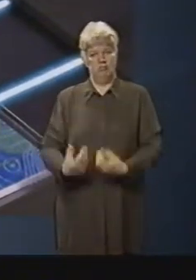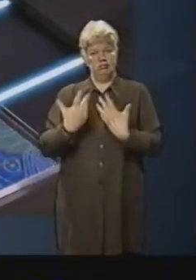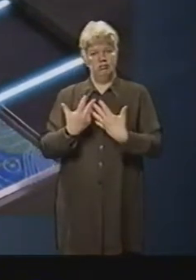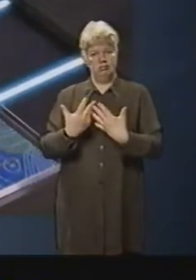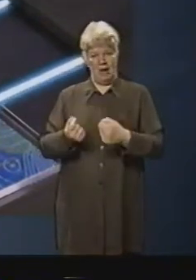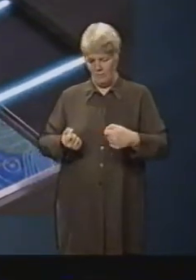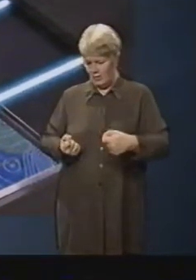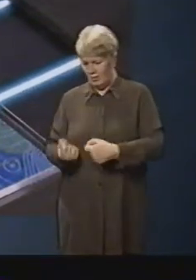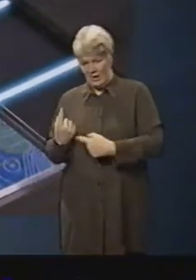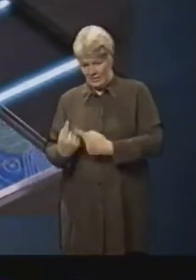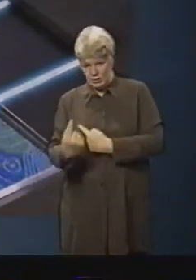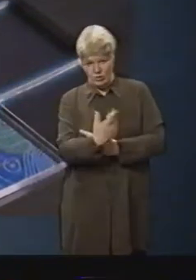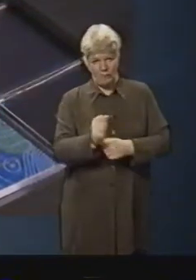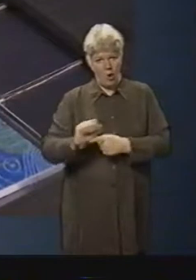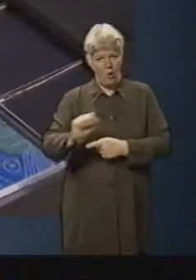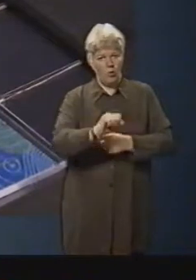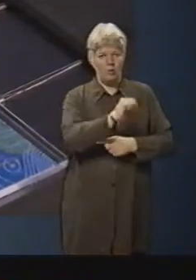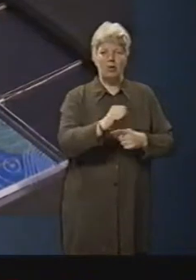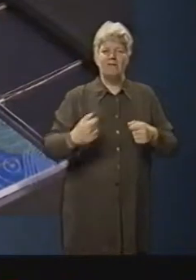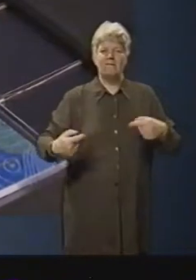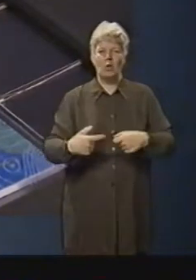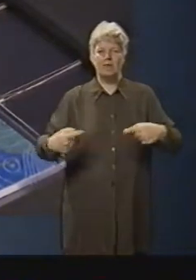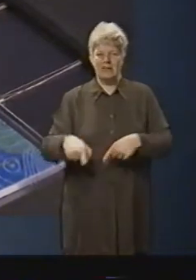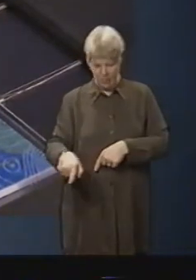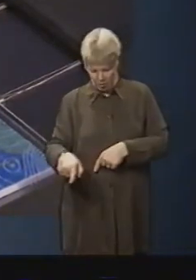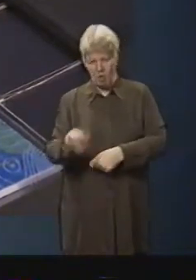frequency and issues a particular instruction to the computer.